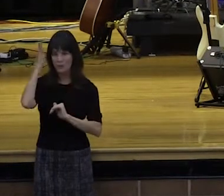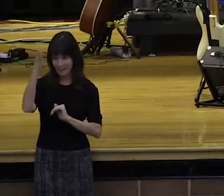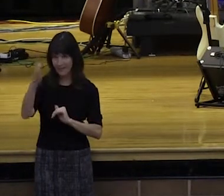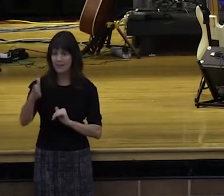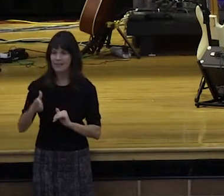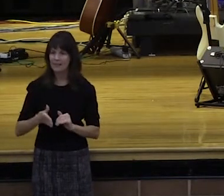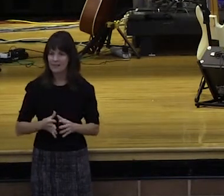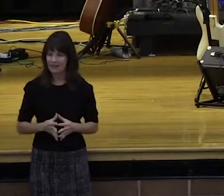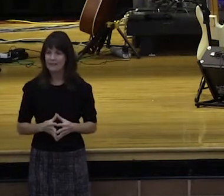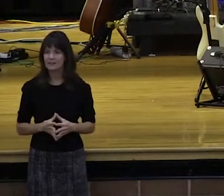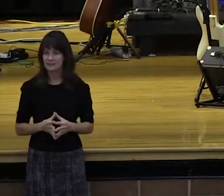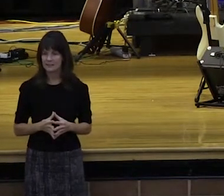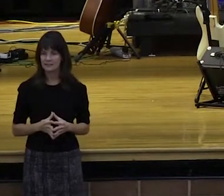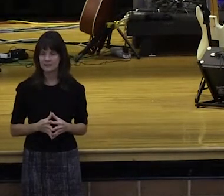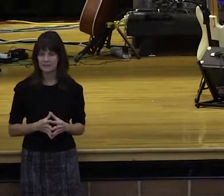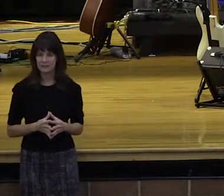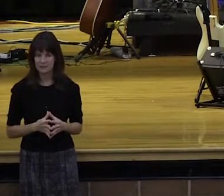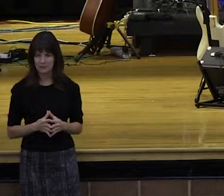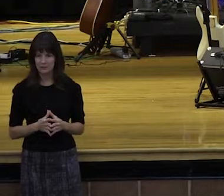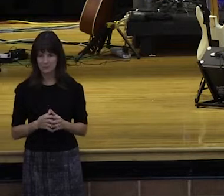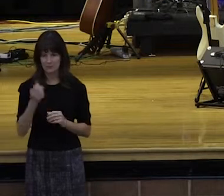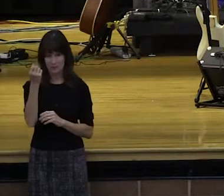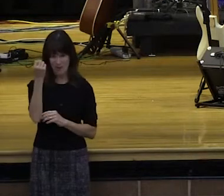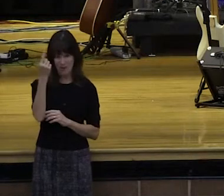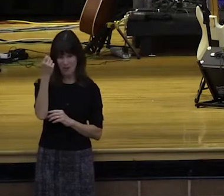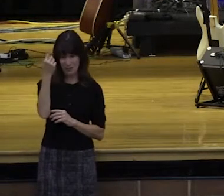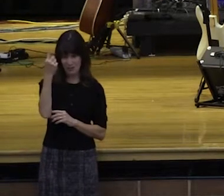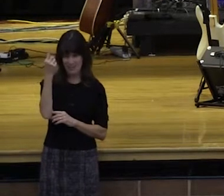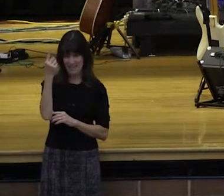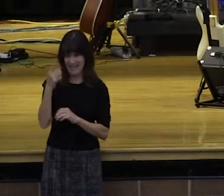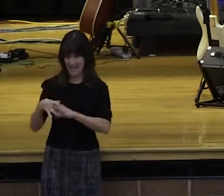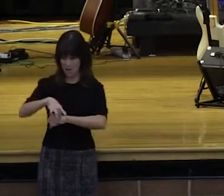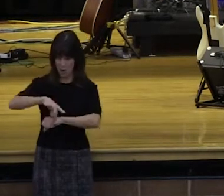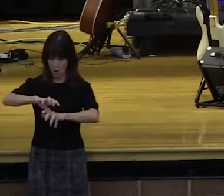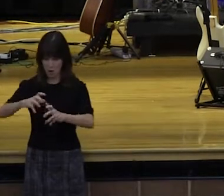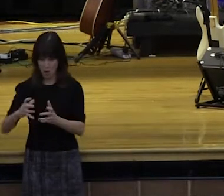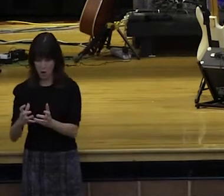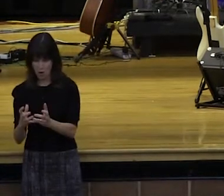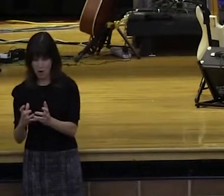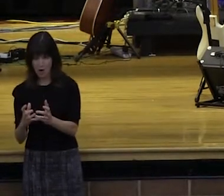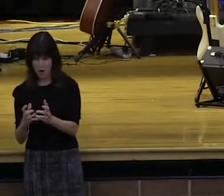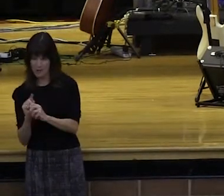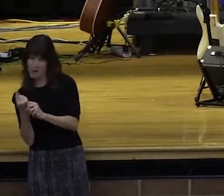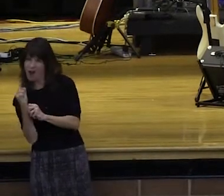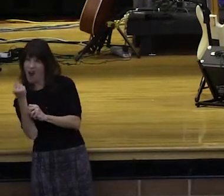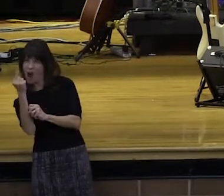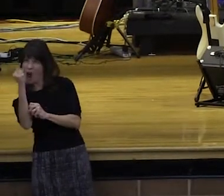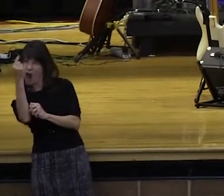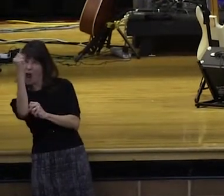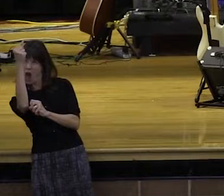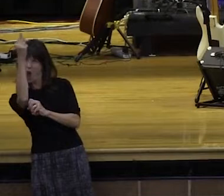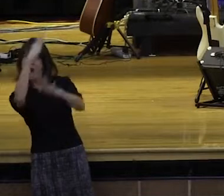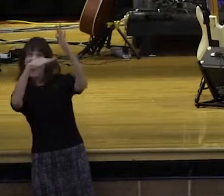Listen to this. For as high as the heavens are above the earth, so great is His loving kindness